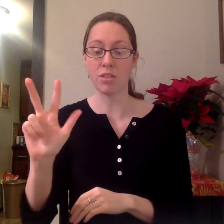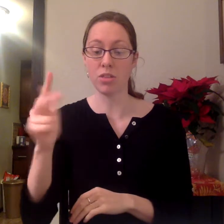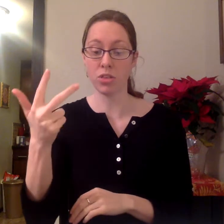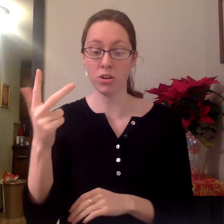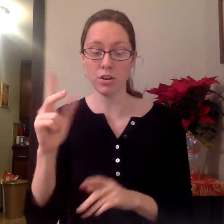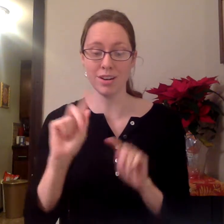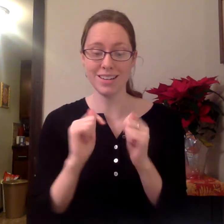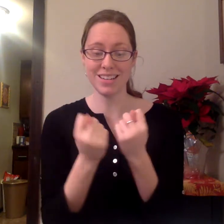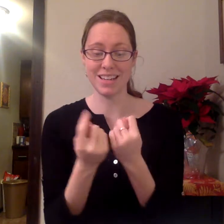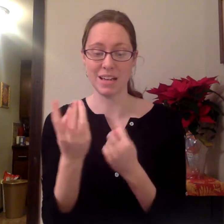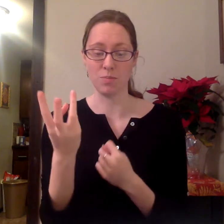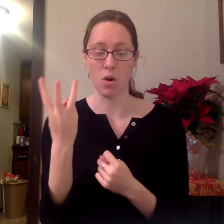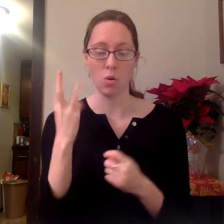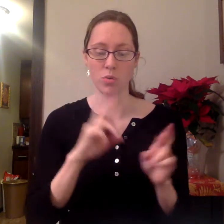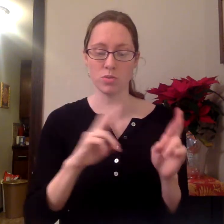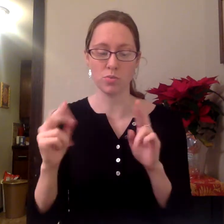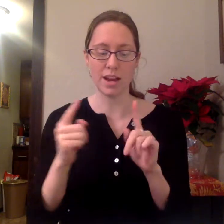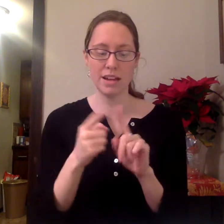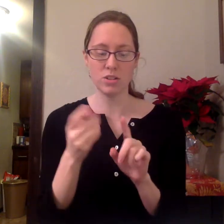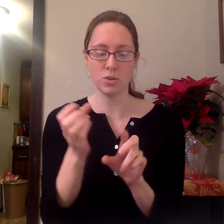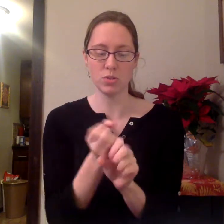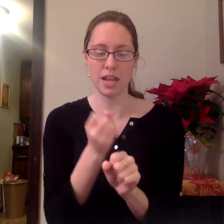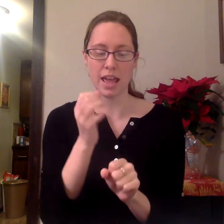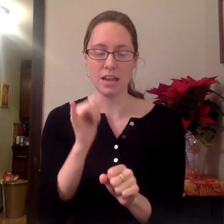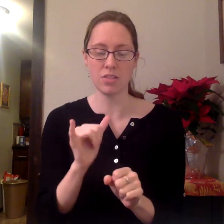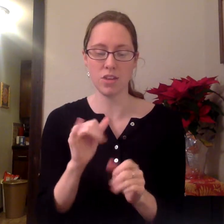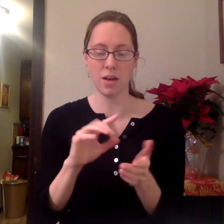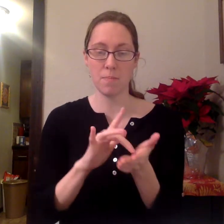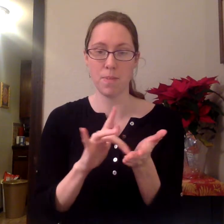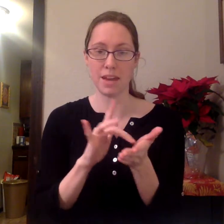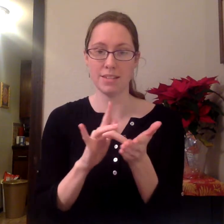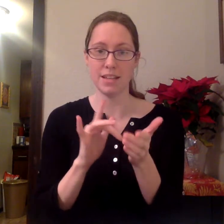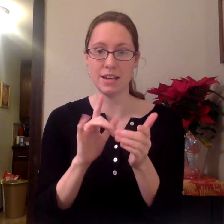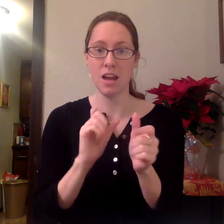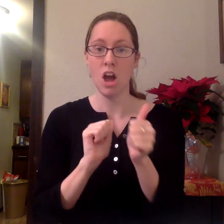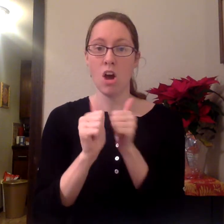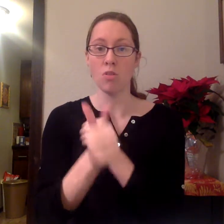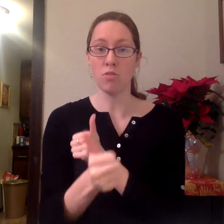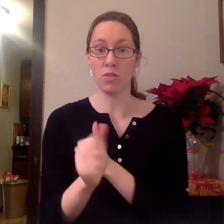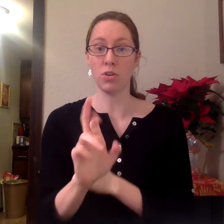third team was ready to take the medicine further.